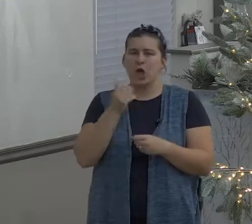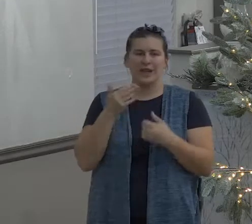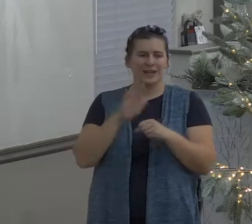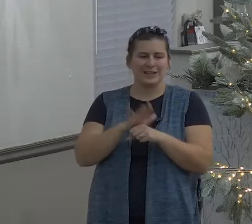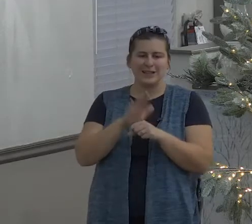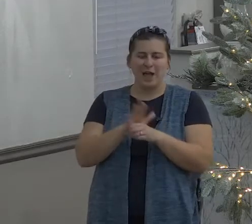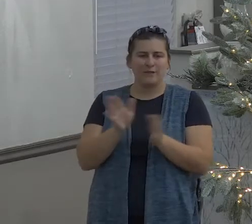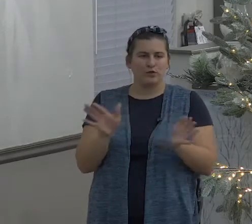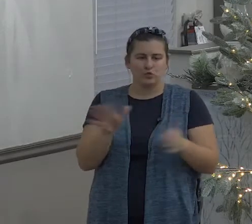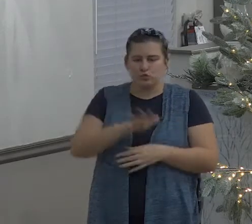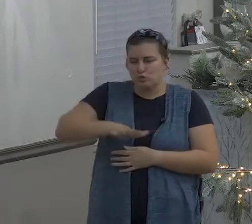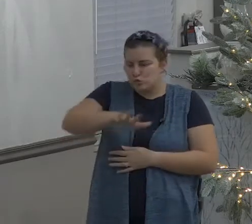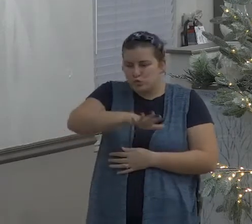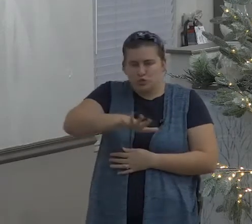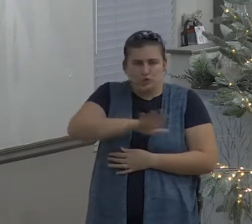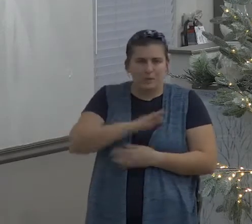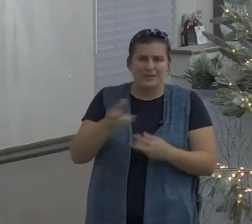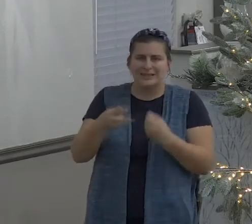runneth over